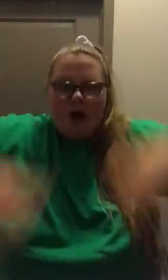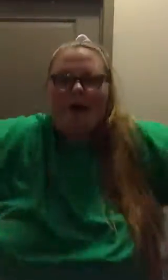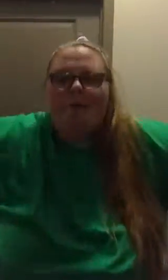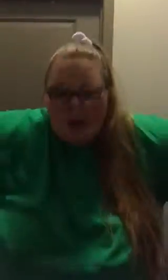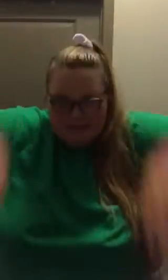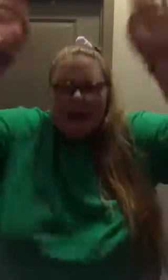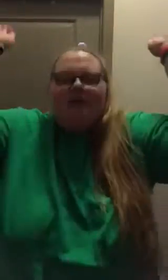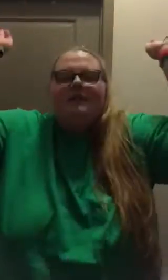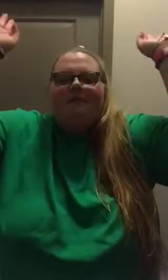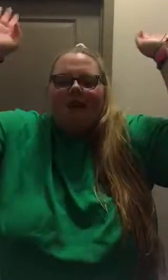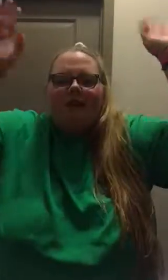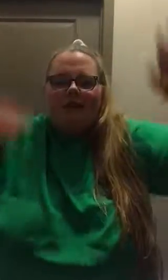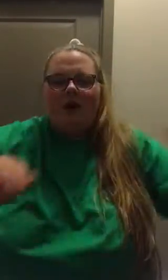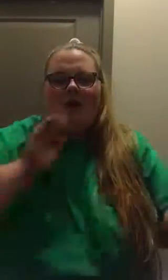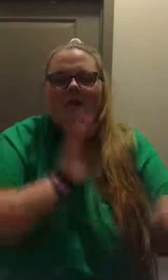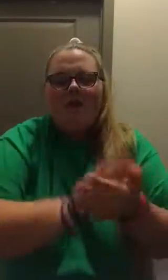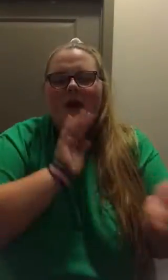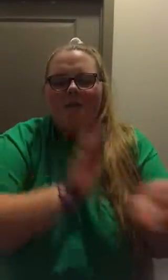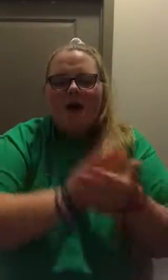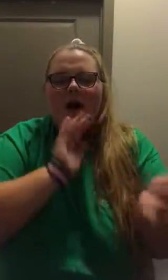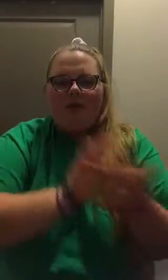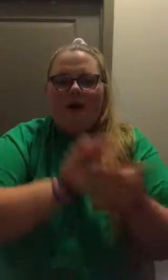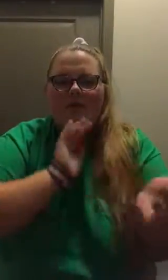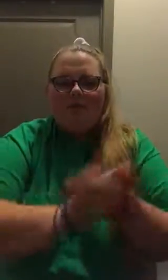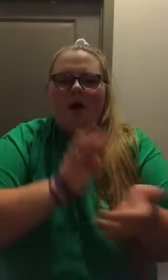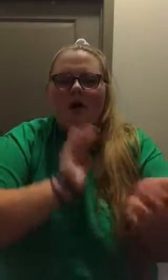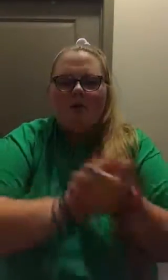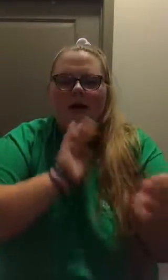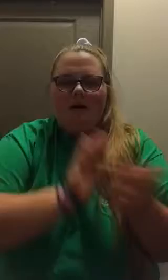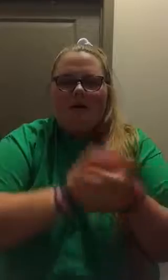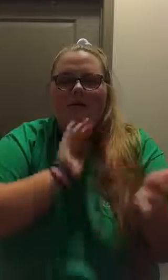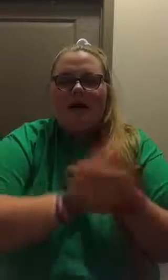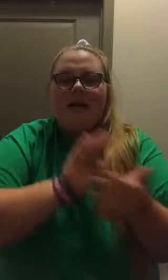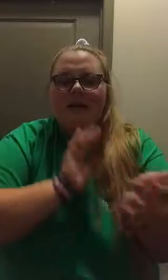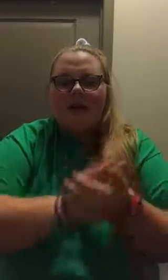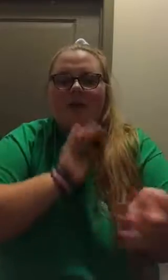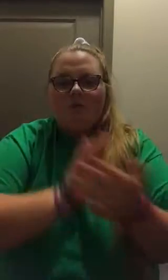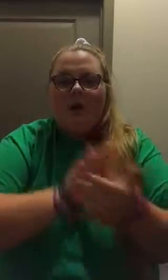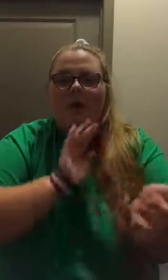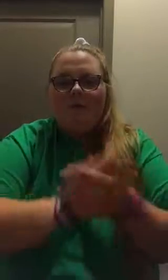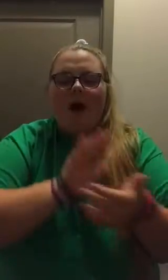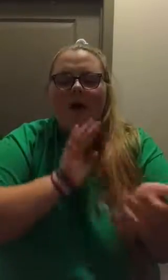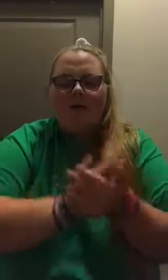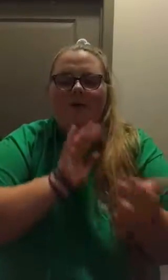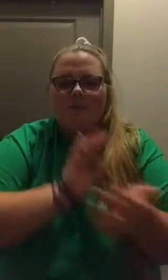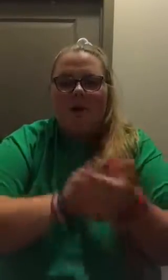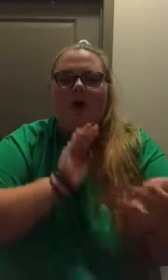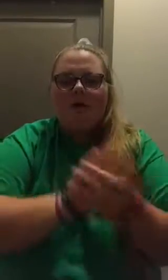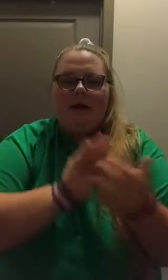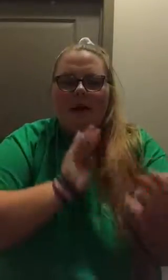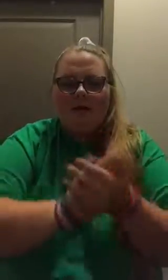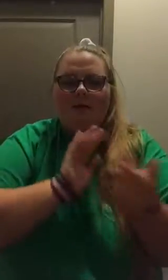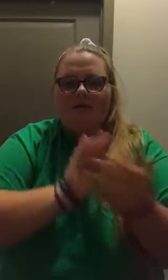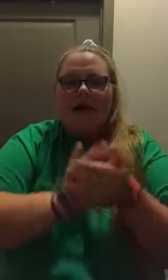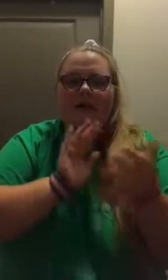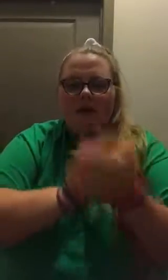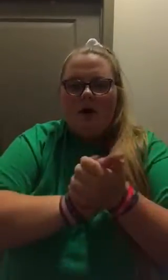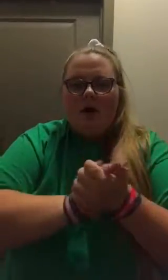the bog, and the bog's down in the valley, y'all. Rare Bog, Ratlin Bog, way down in the valley,'all. Rare Bog, Ratlin Bog, way down in the valley, y'all.